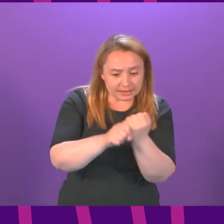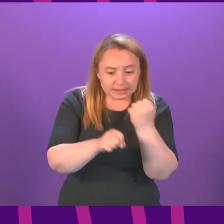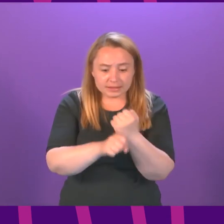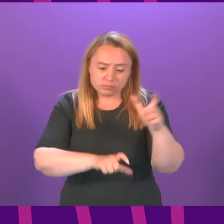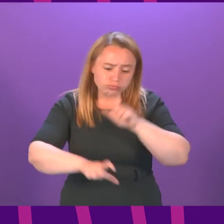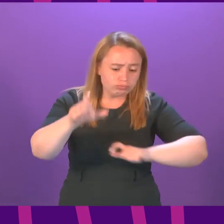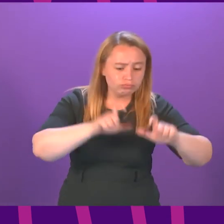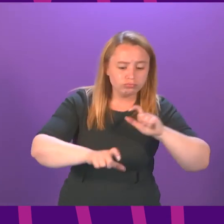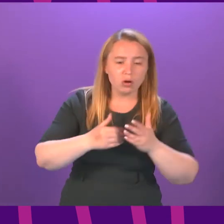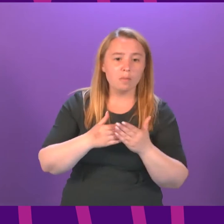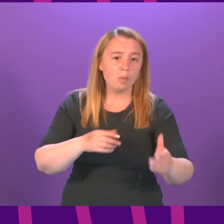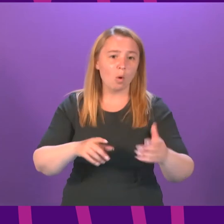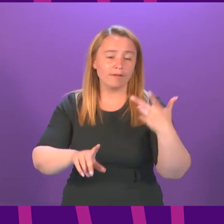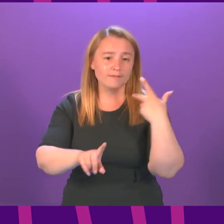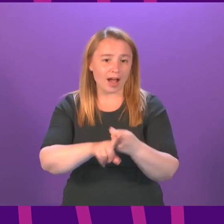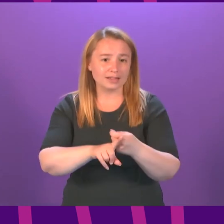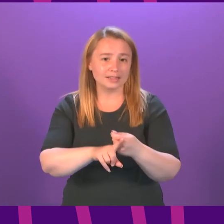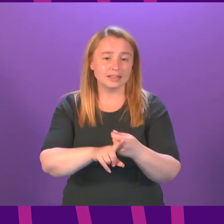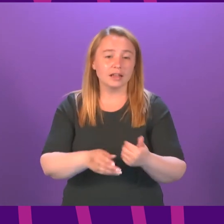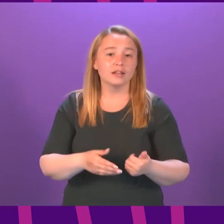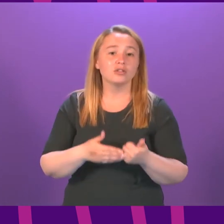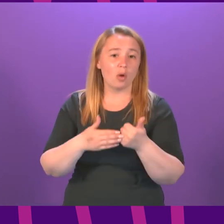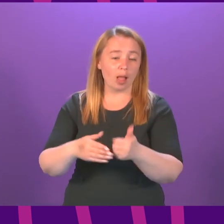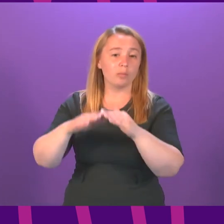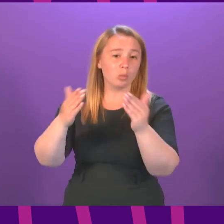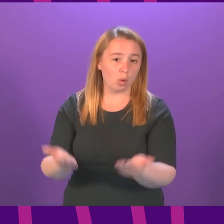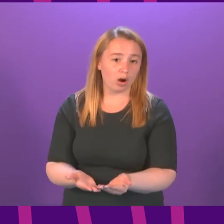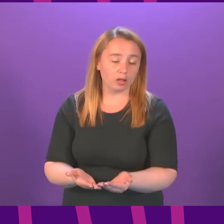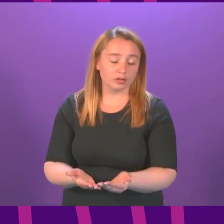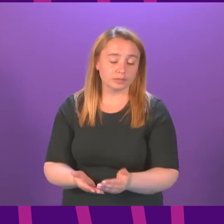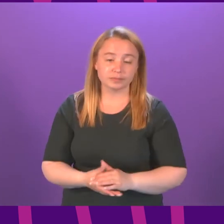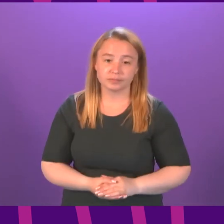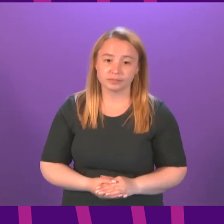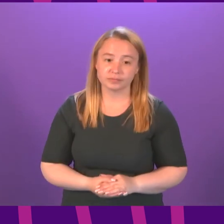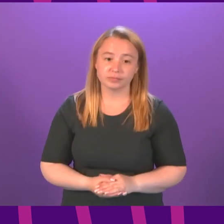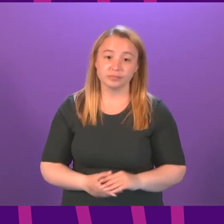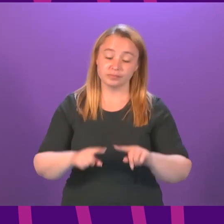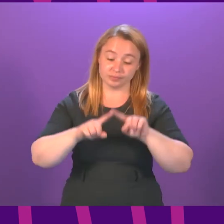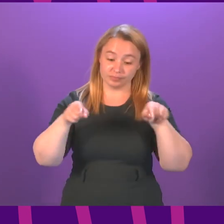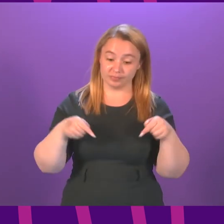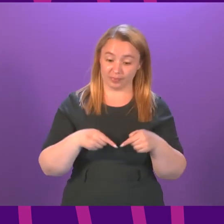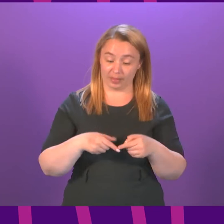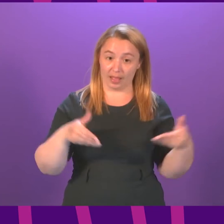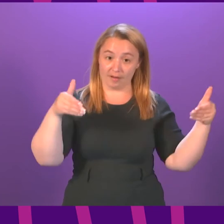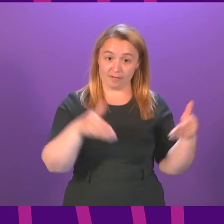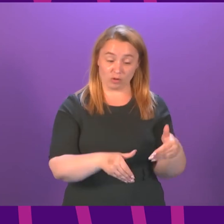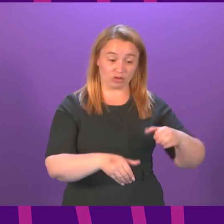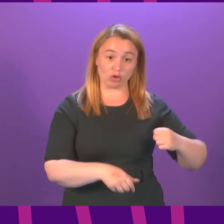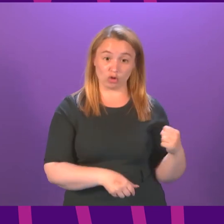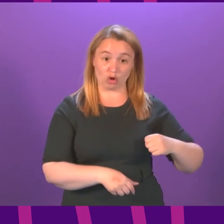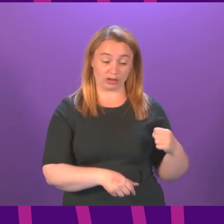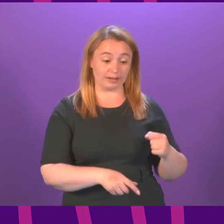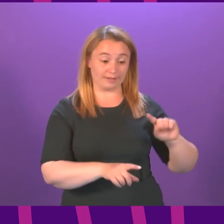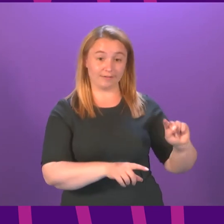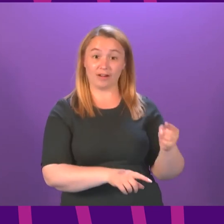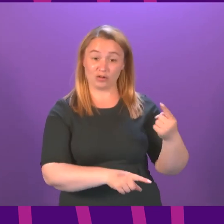in as many parts of the world as possible it is absolutely the case that while of course we are really focused on vaccinating our own population